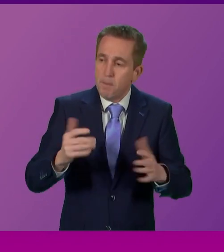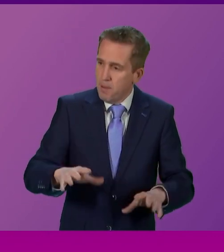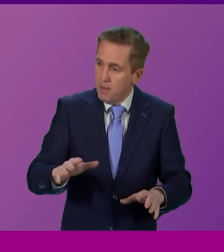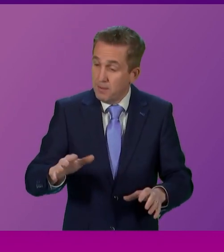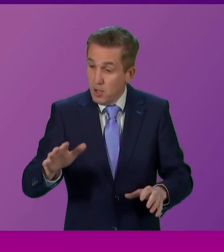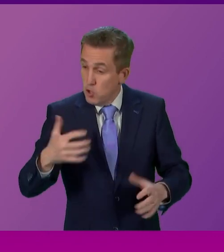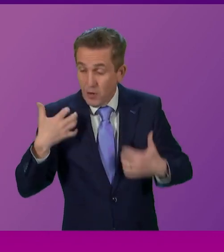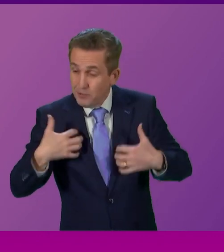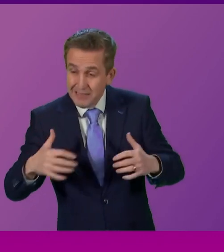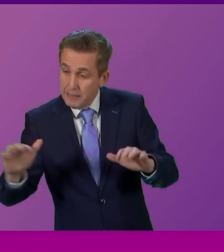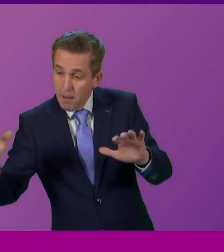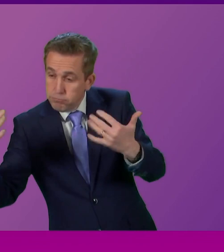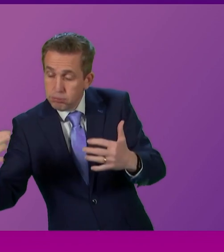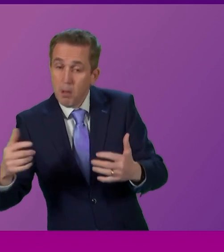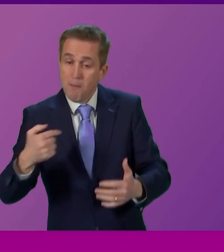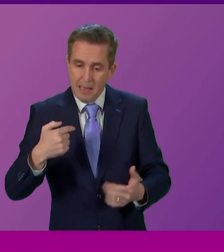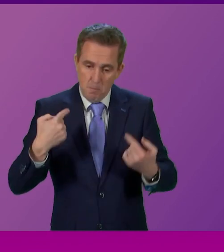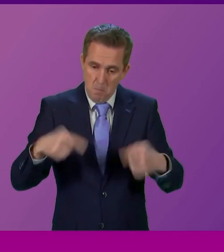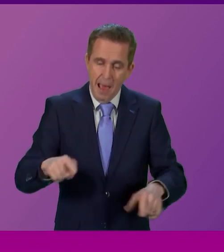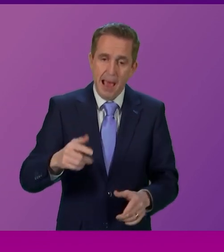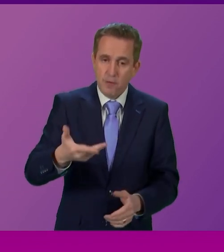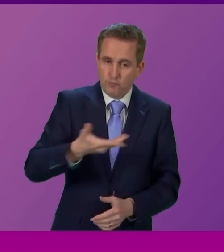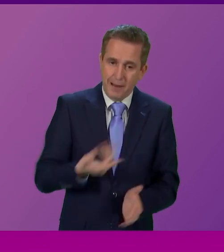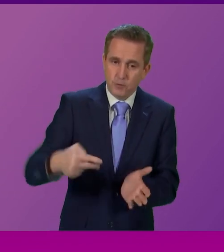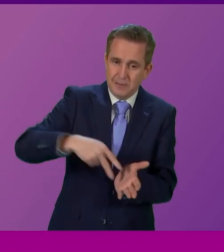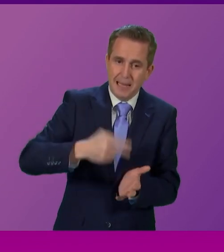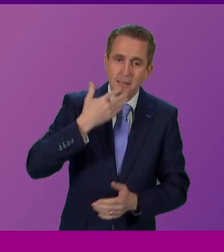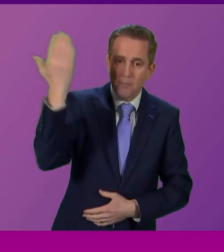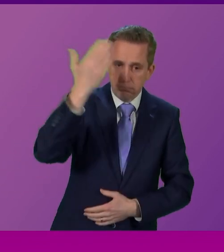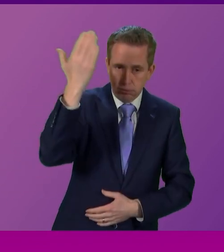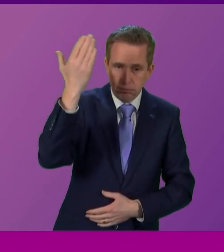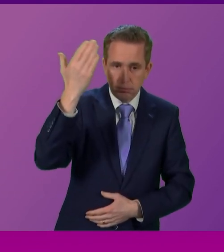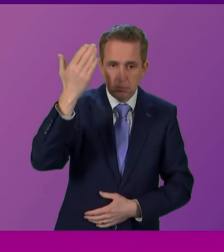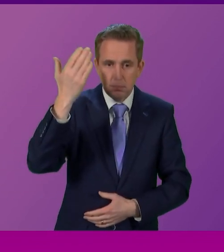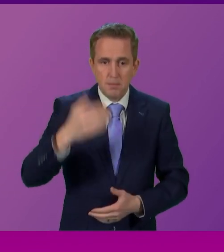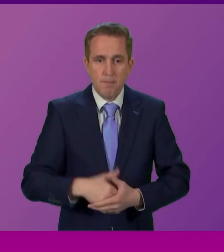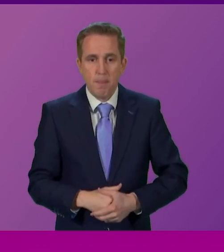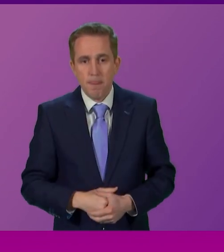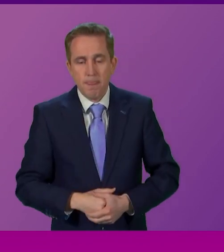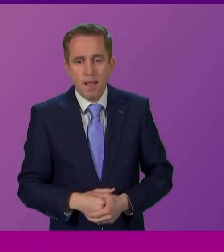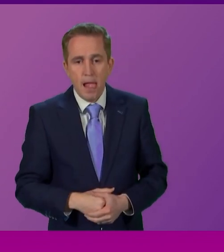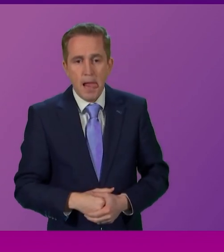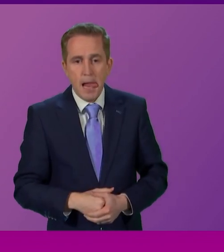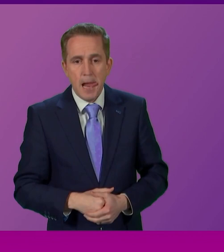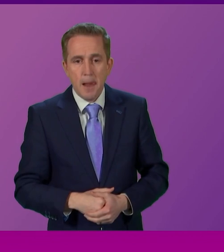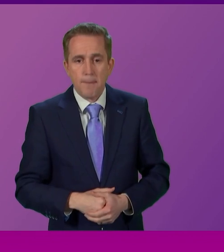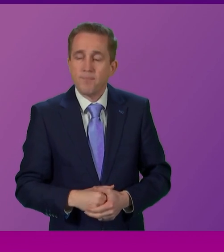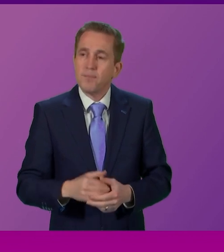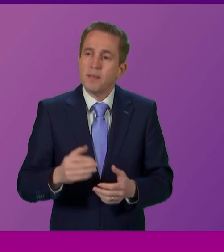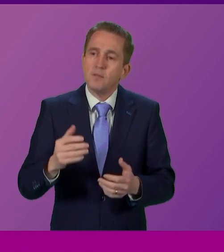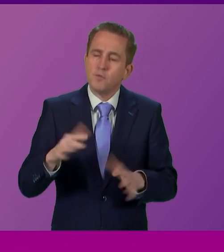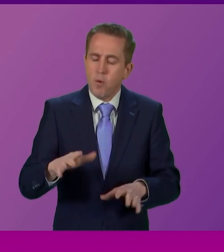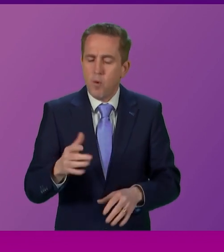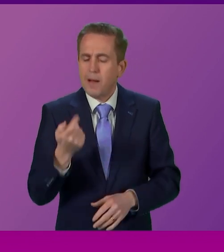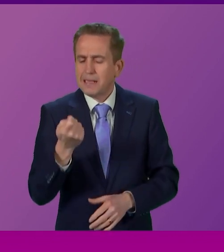much right and a democratic mandate to stand here and make these points as anyone else in this chamber. So let us be clear in coming to a